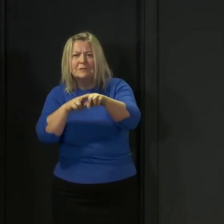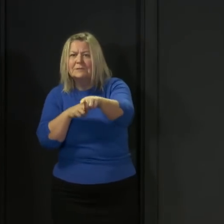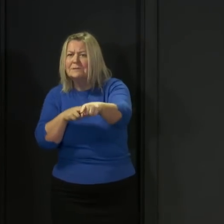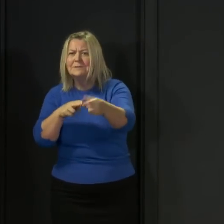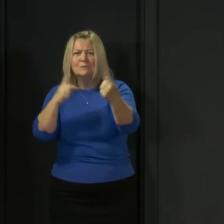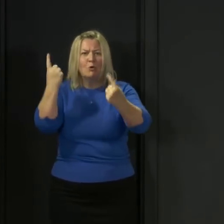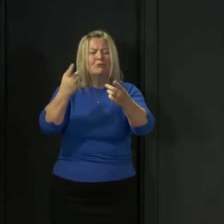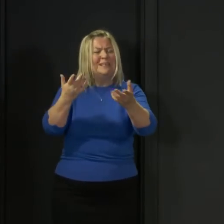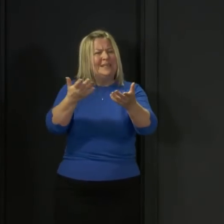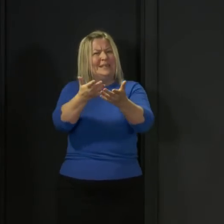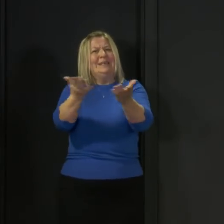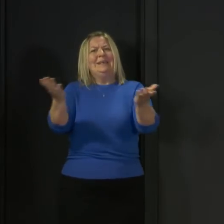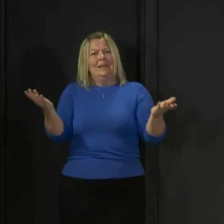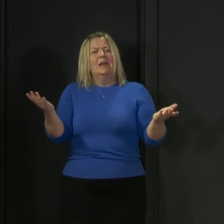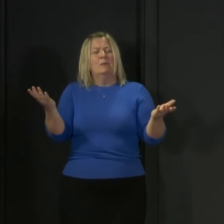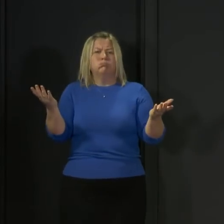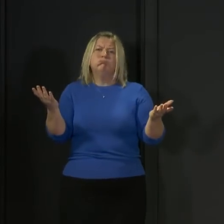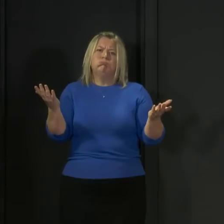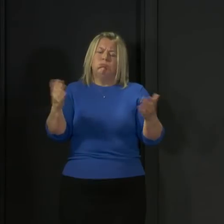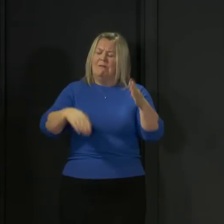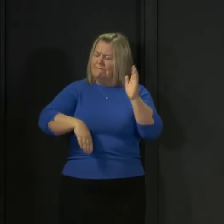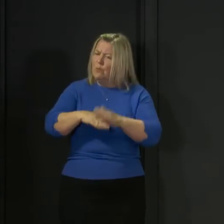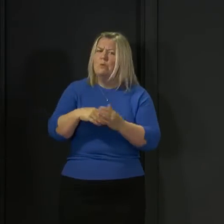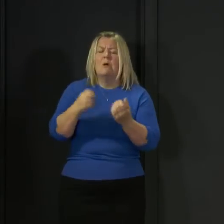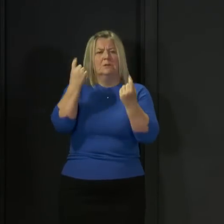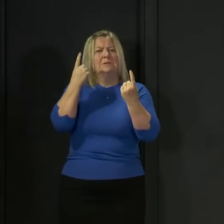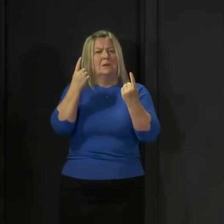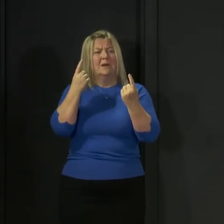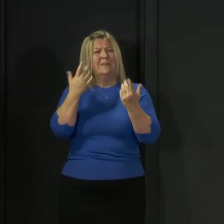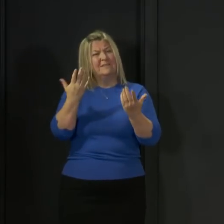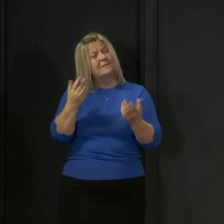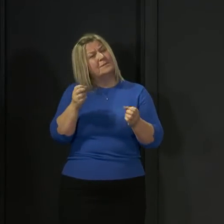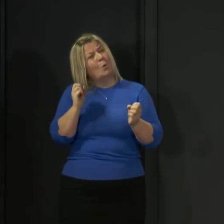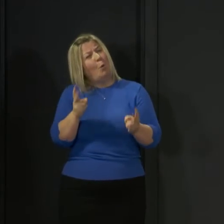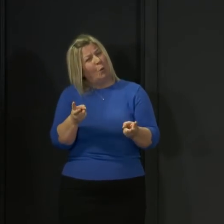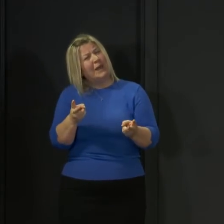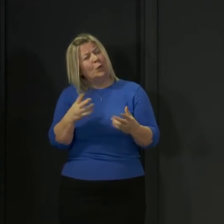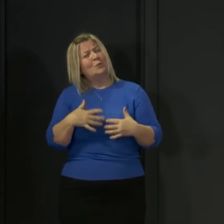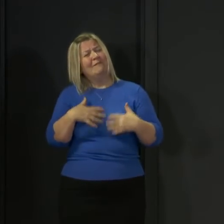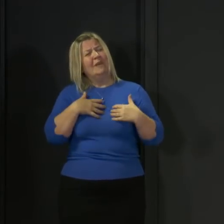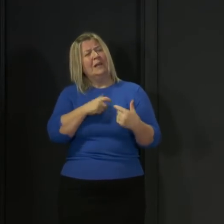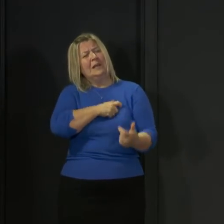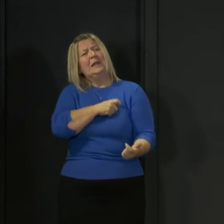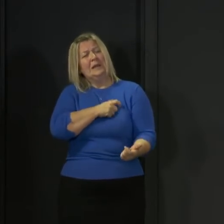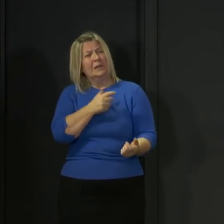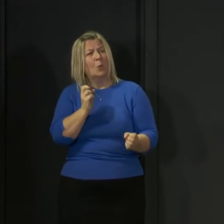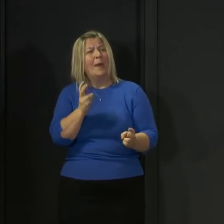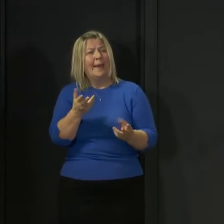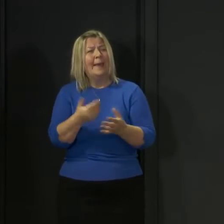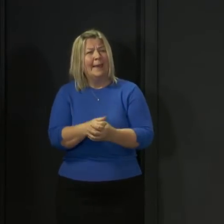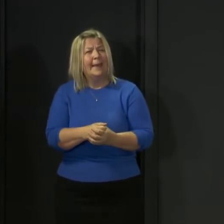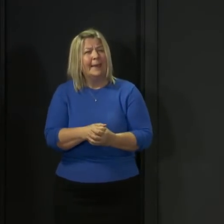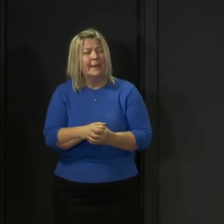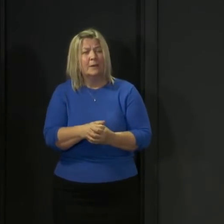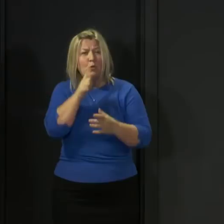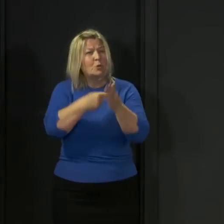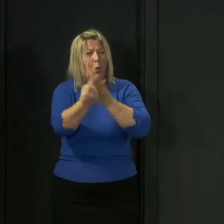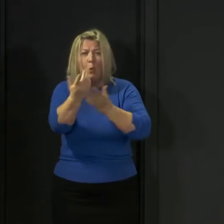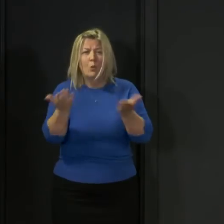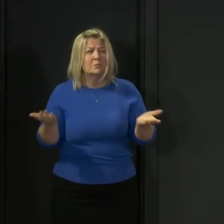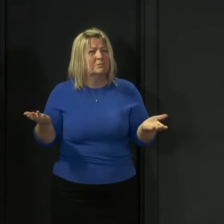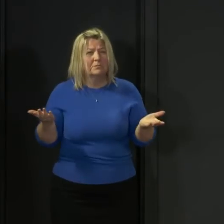it is understandable and okay to at times struggle with that. And you're not on your own.